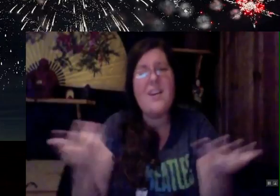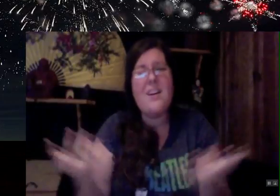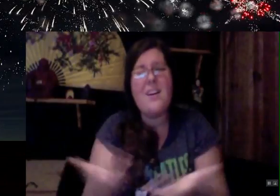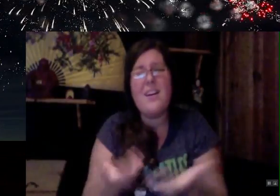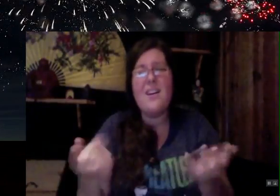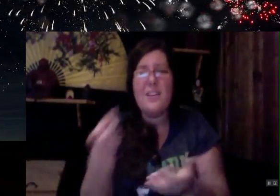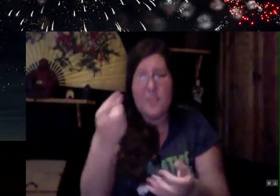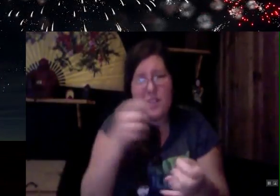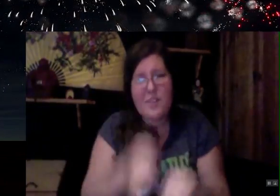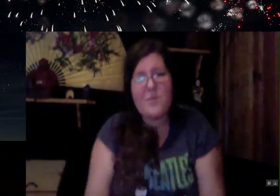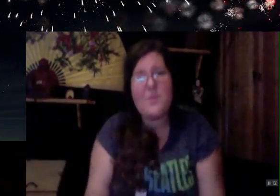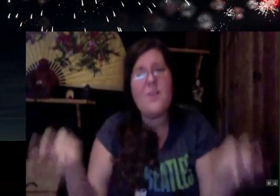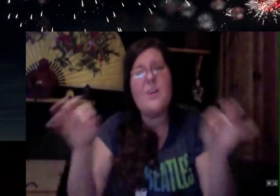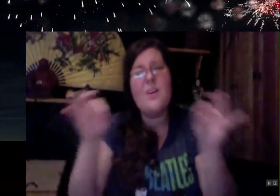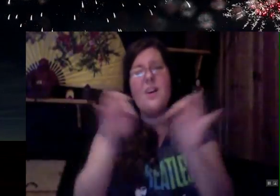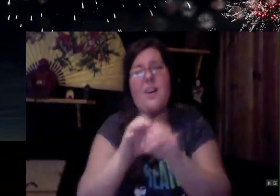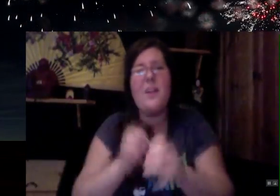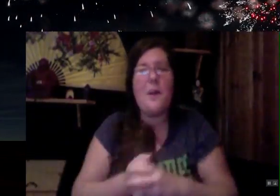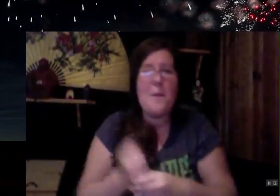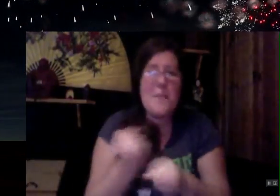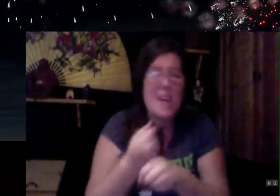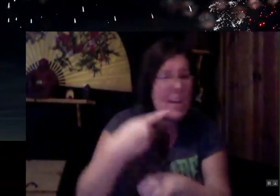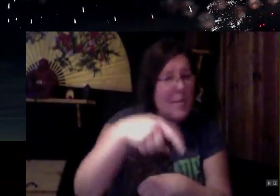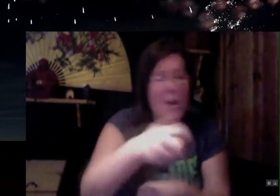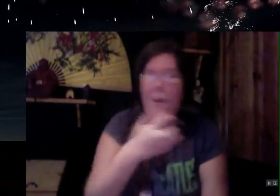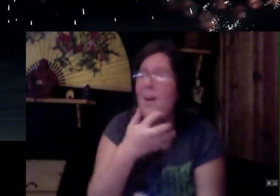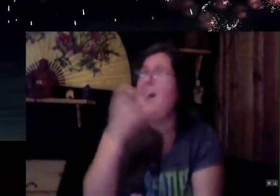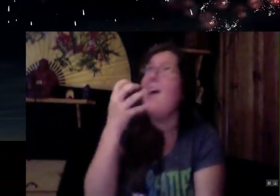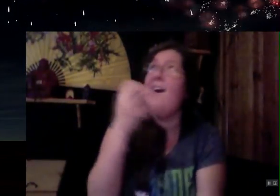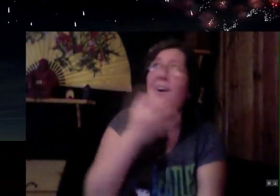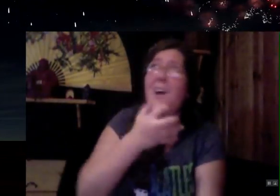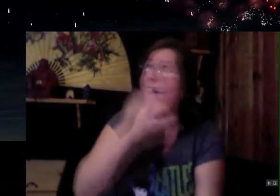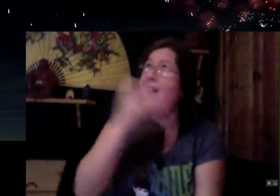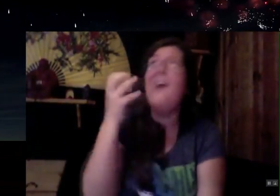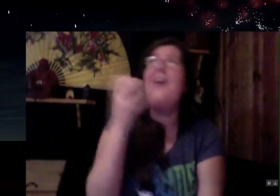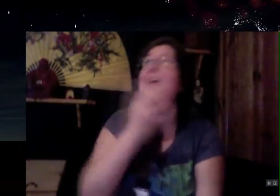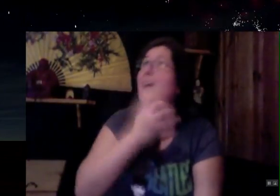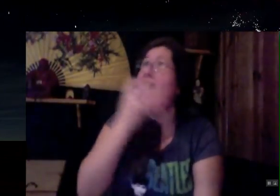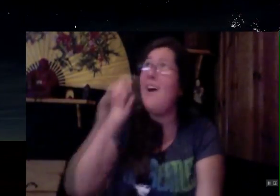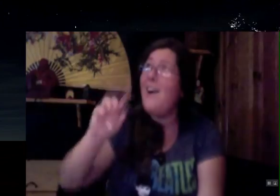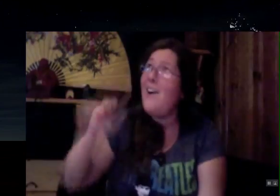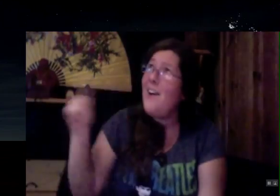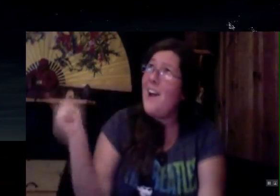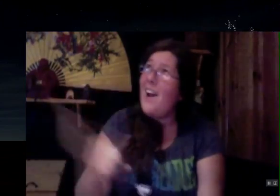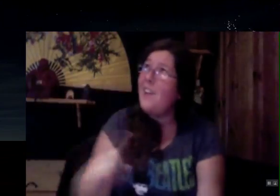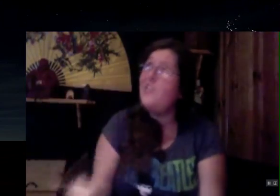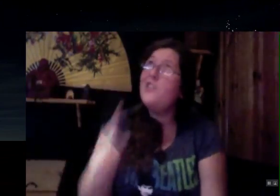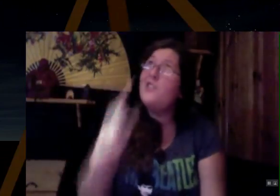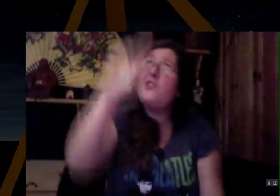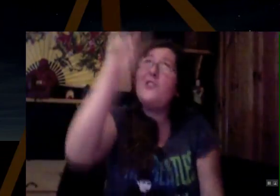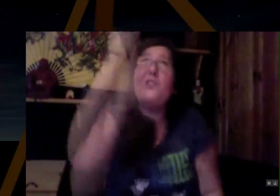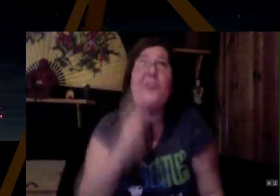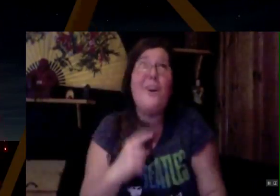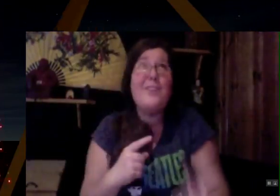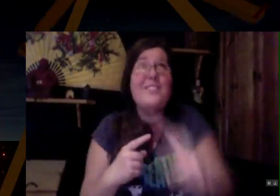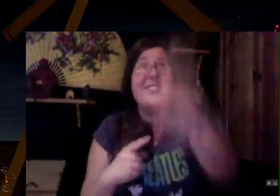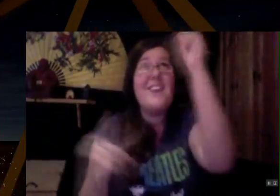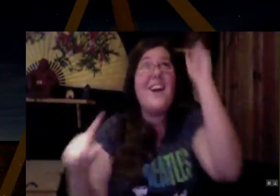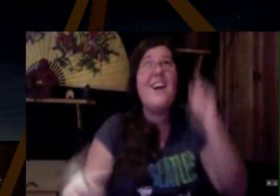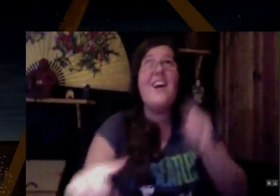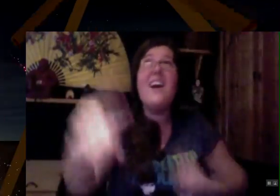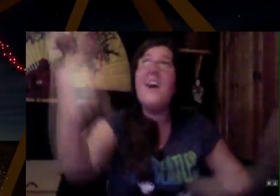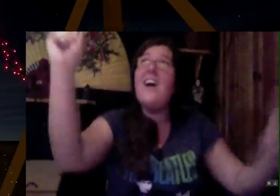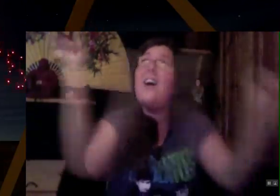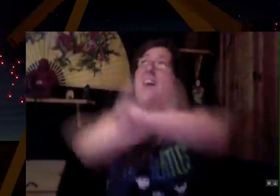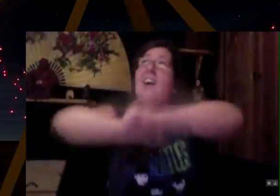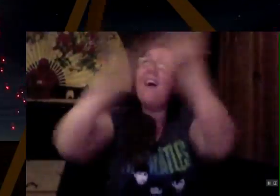em firework. Make em go ah, ah, ah. As you shoot across the